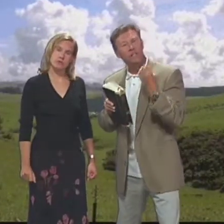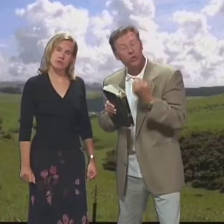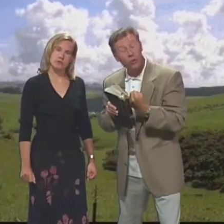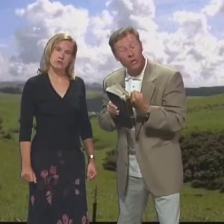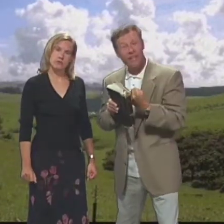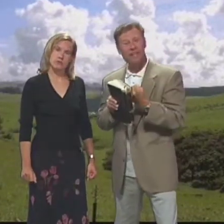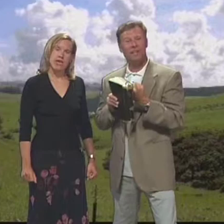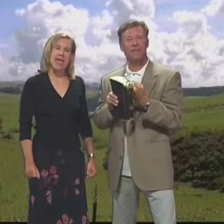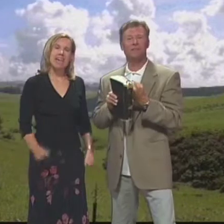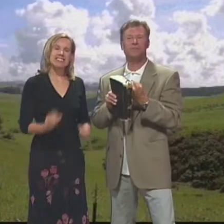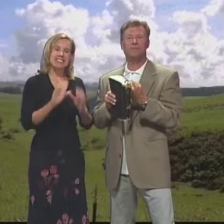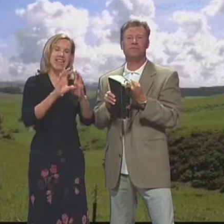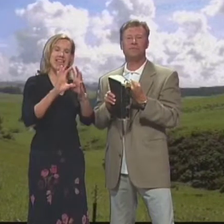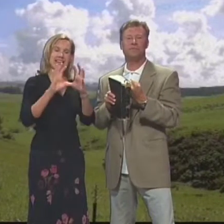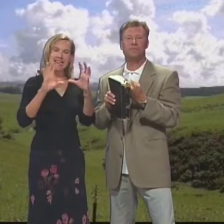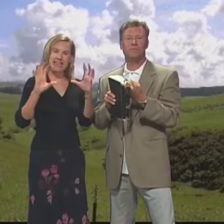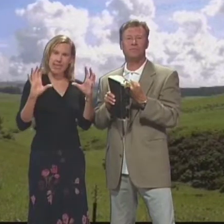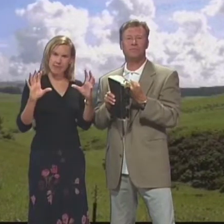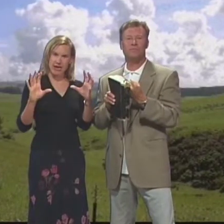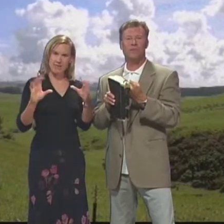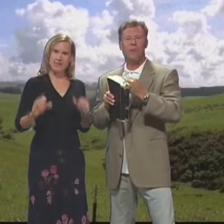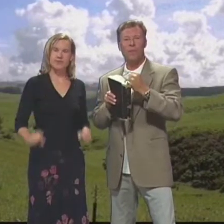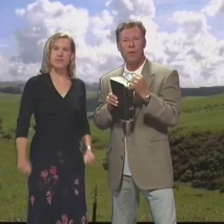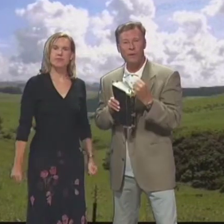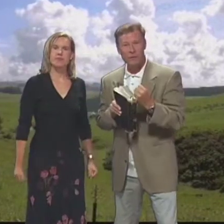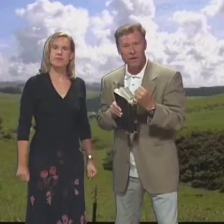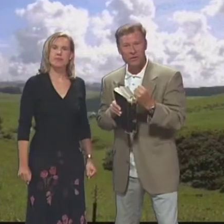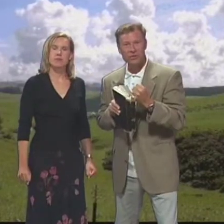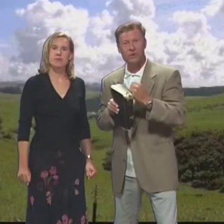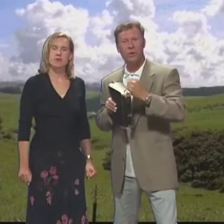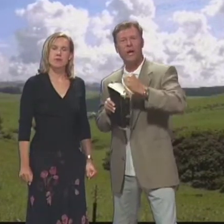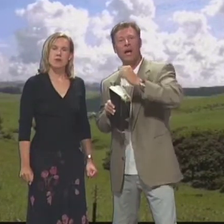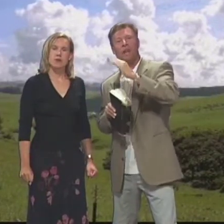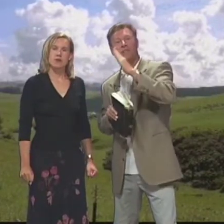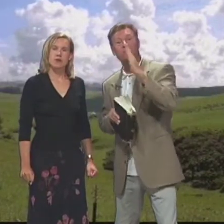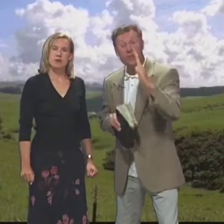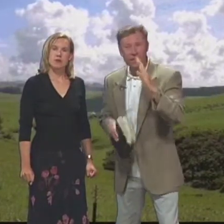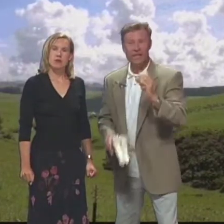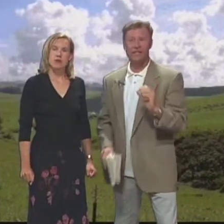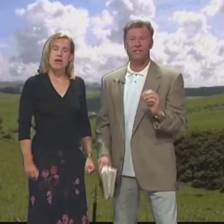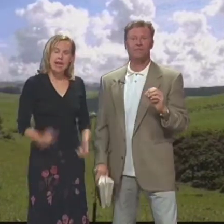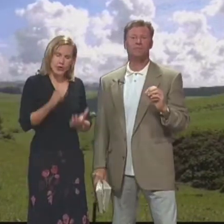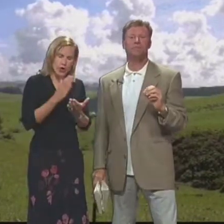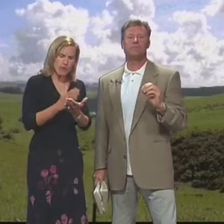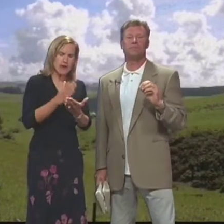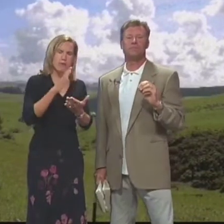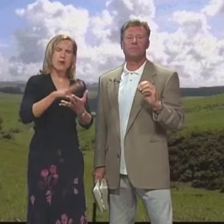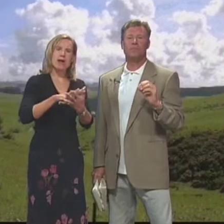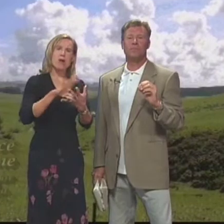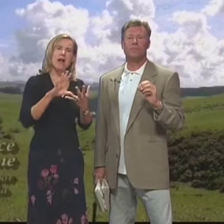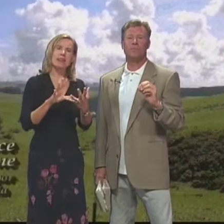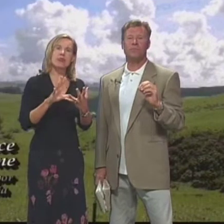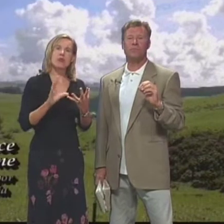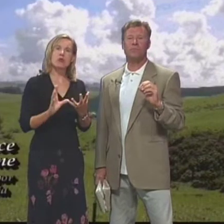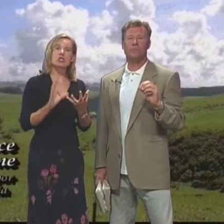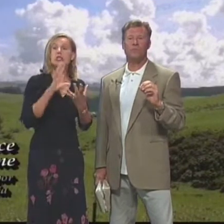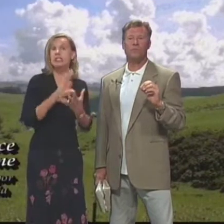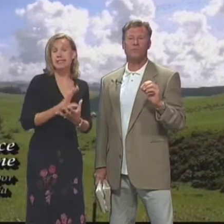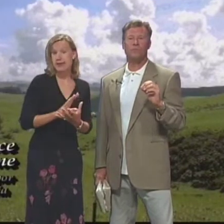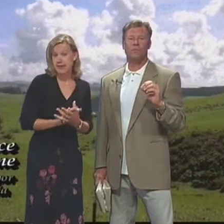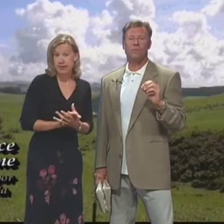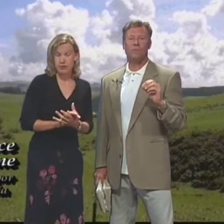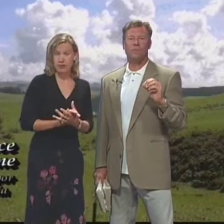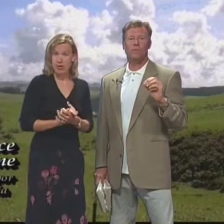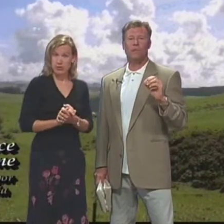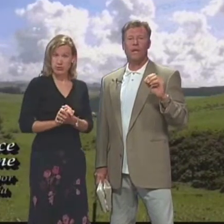Is the grid Es el esquema By which we are to discern things La norma por la cual debemos